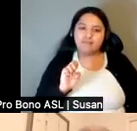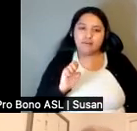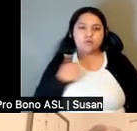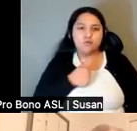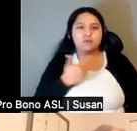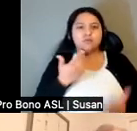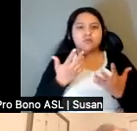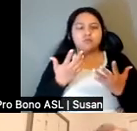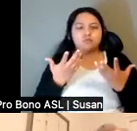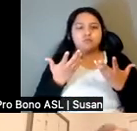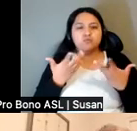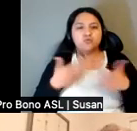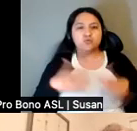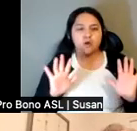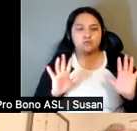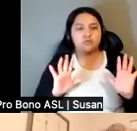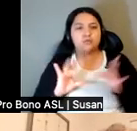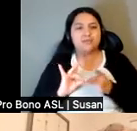associated with one Andrew Jackson,